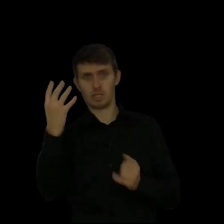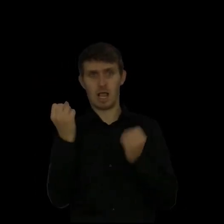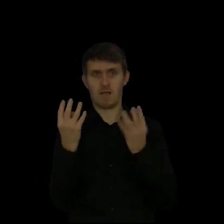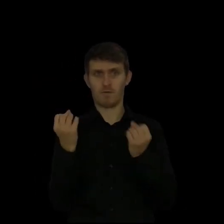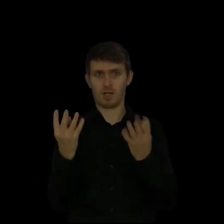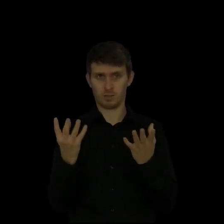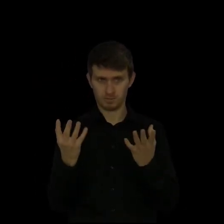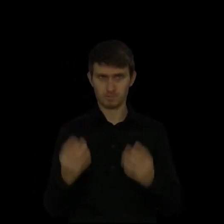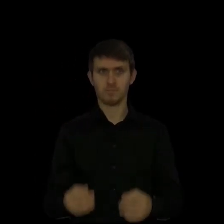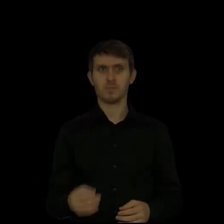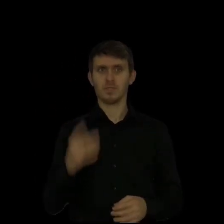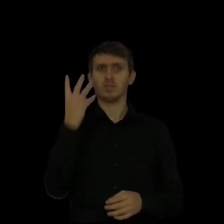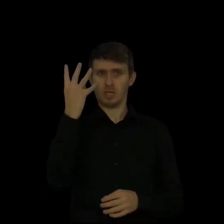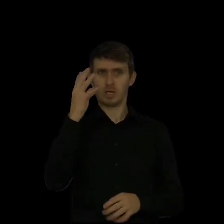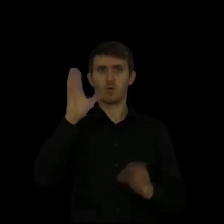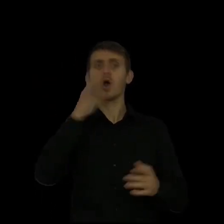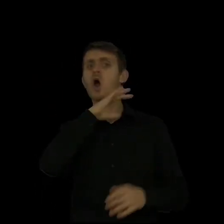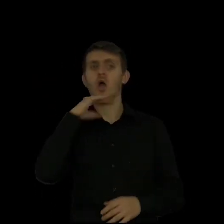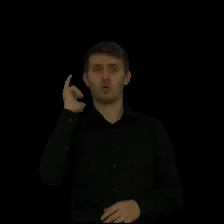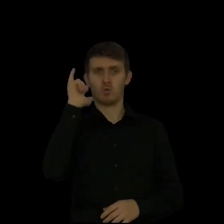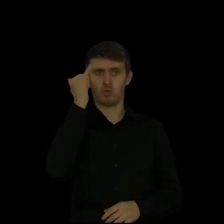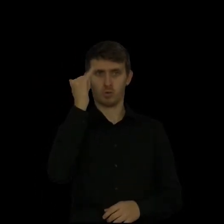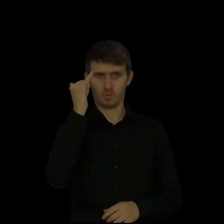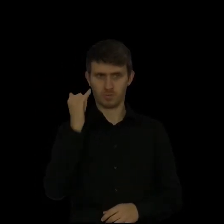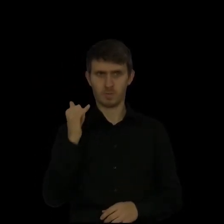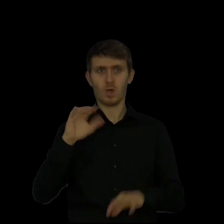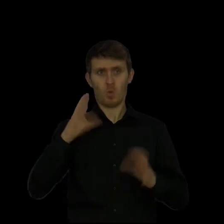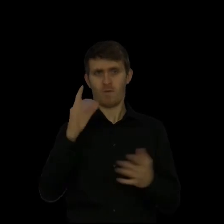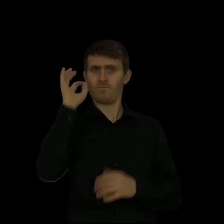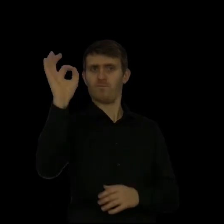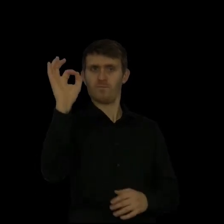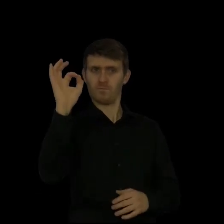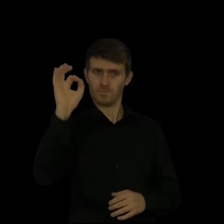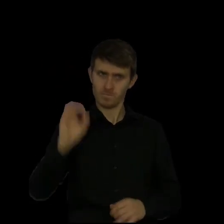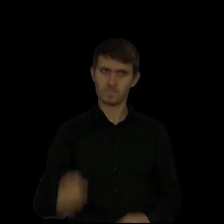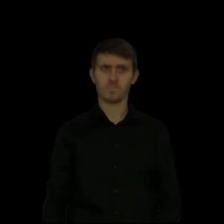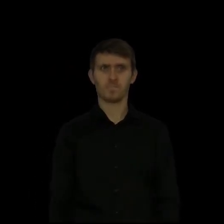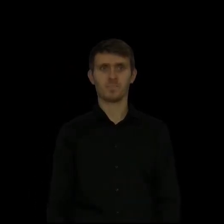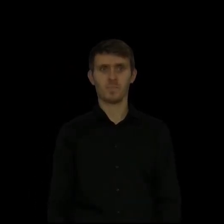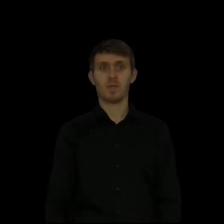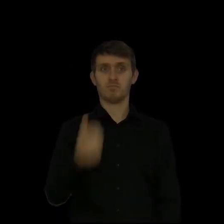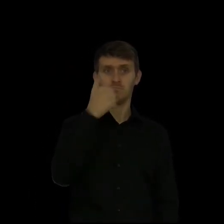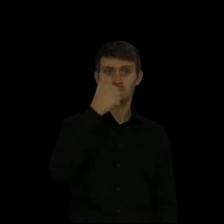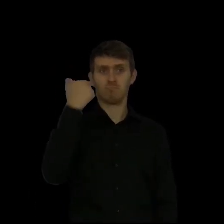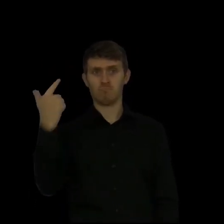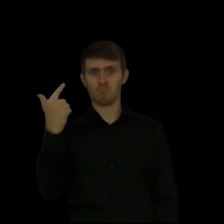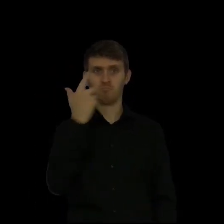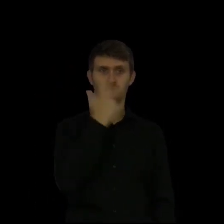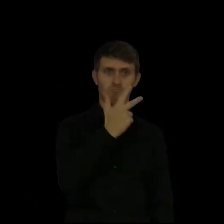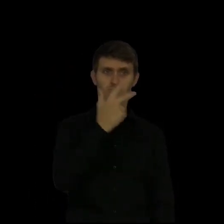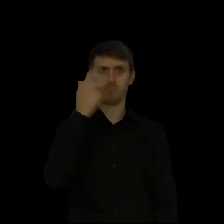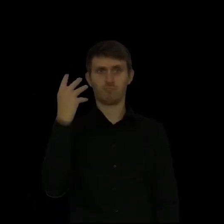say you were to give me four more avocados. Let me put this four in yellow so you know that these are the ones you're giving me.